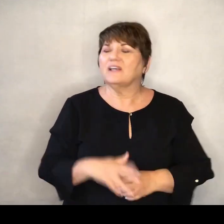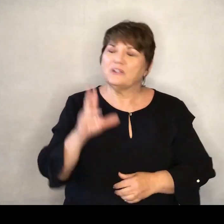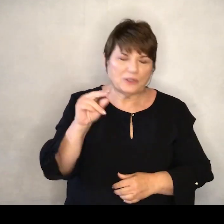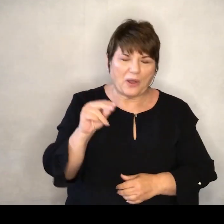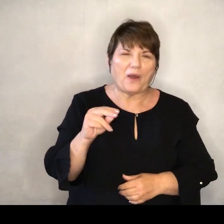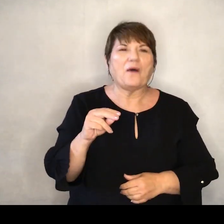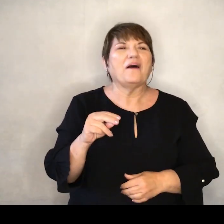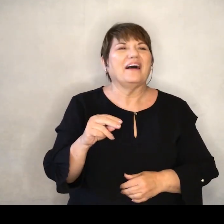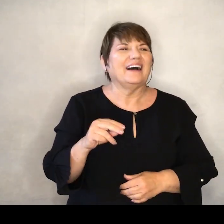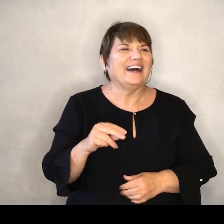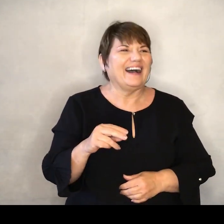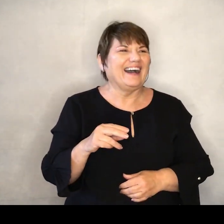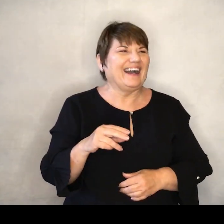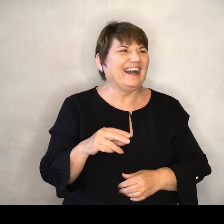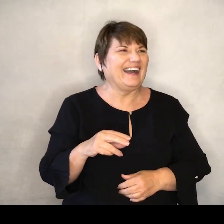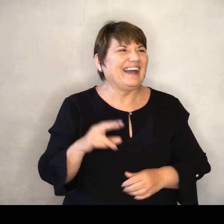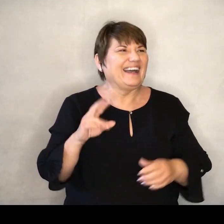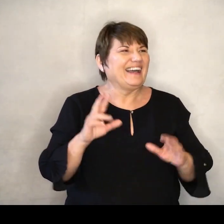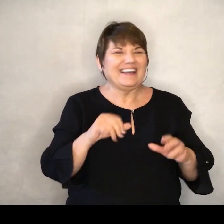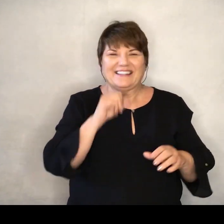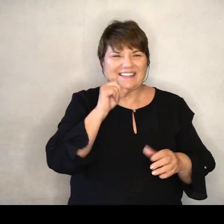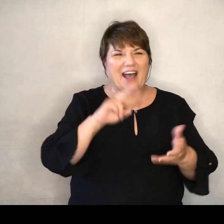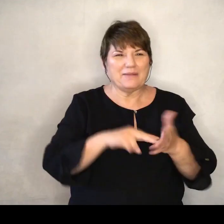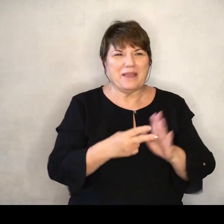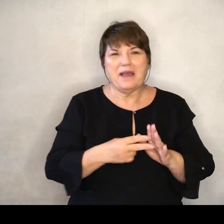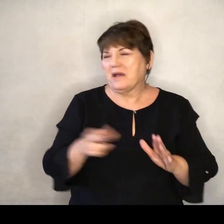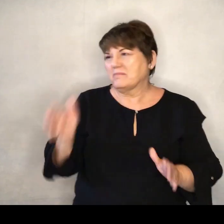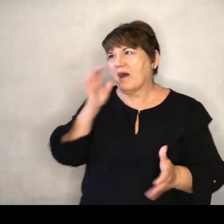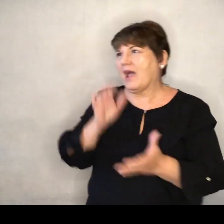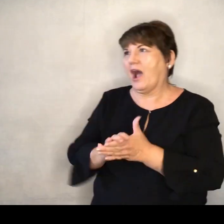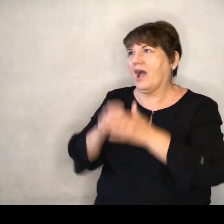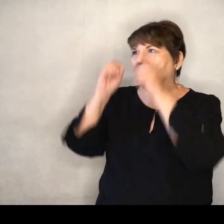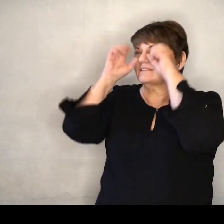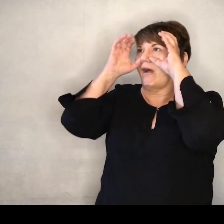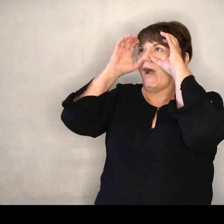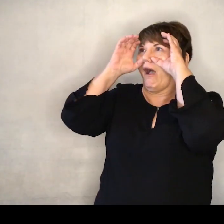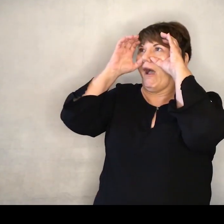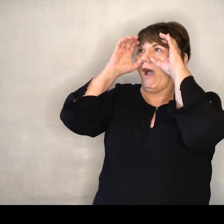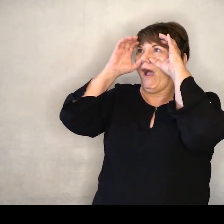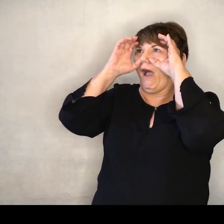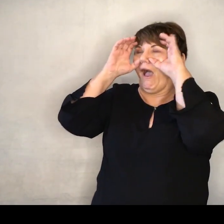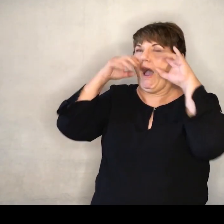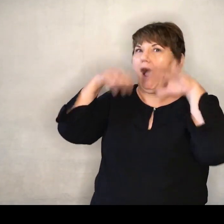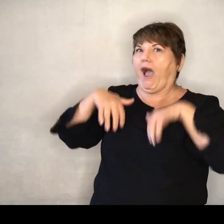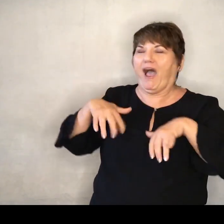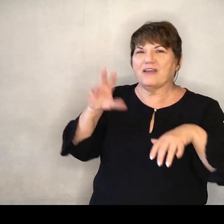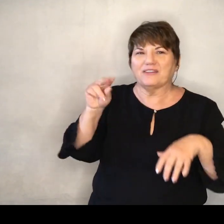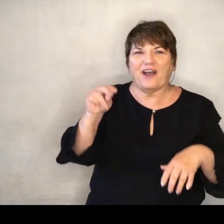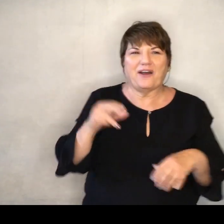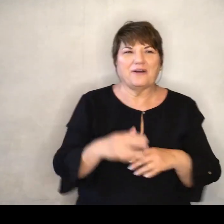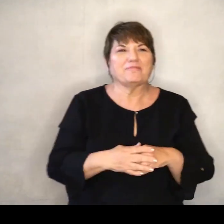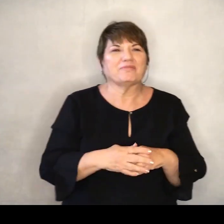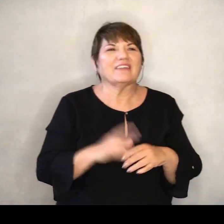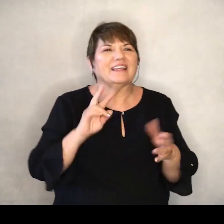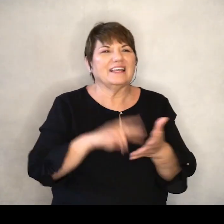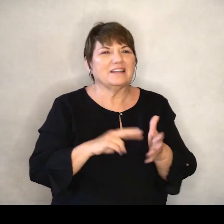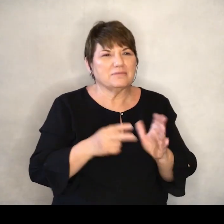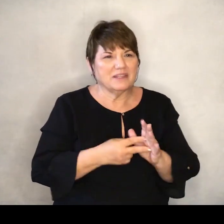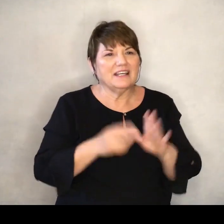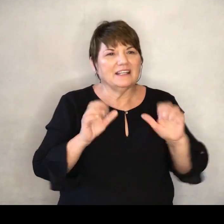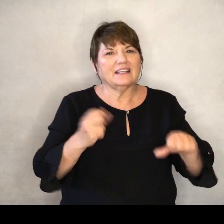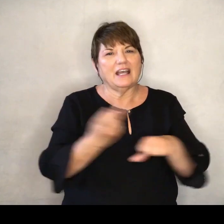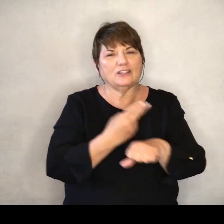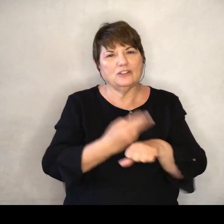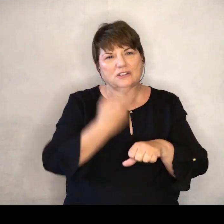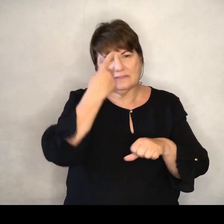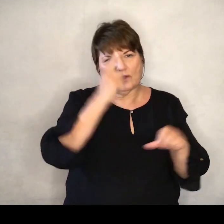No, it's not going to happen My wife's eyes got as big as I've ever seen my wife's eyes No, it actually can be used for a